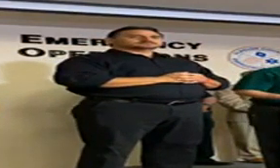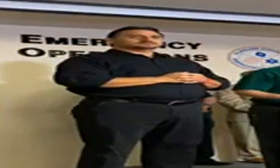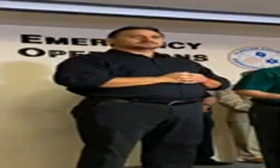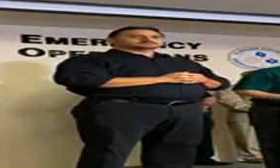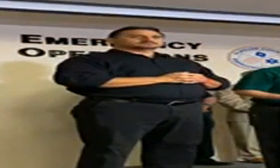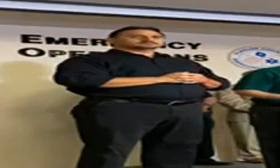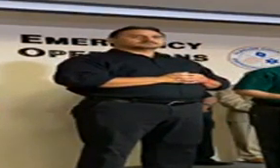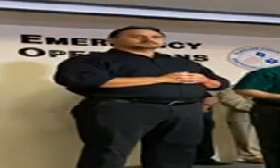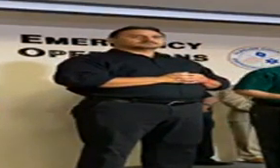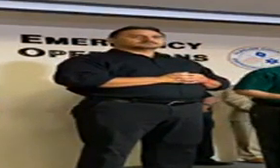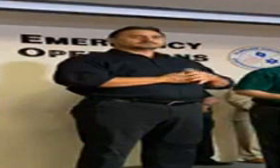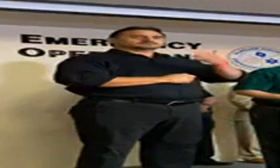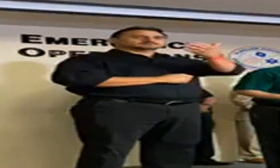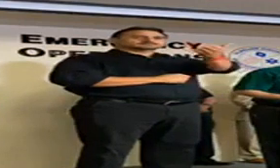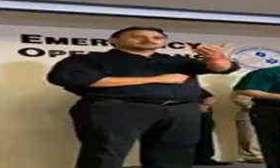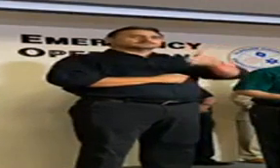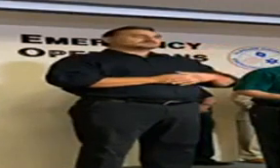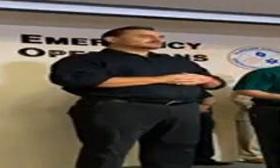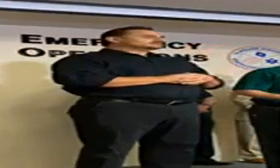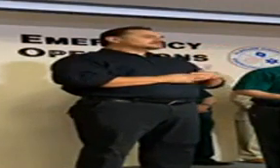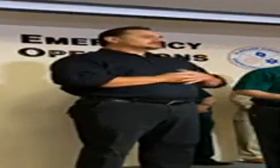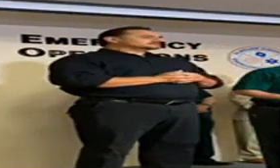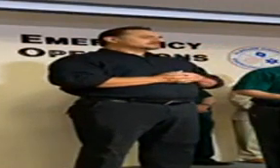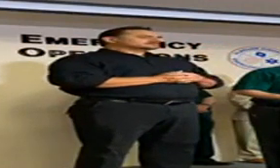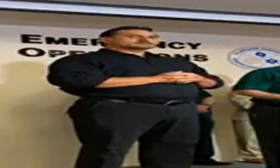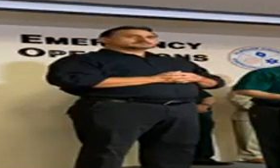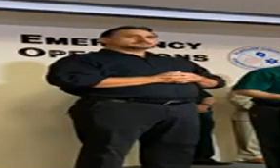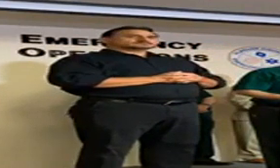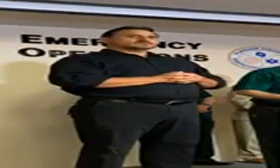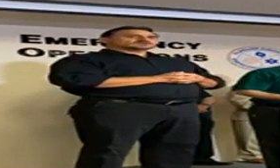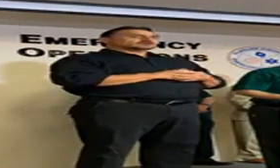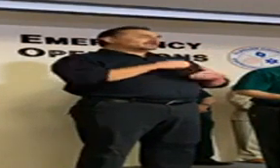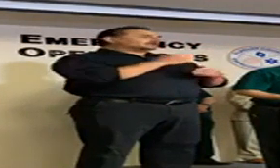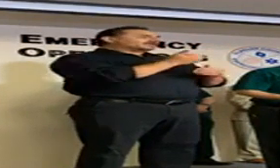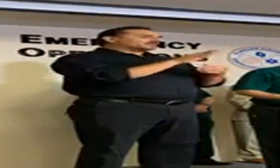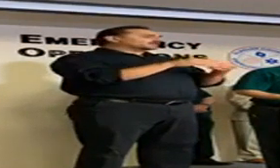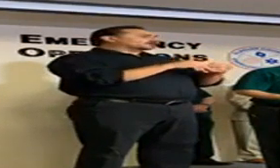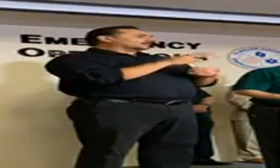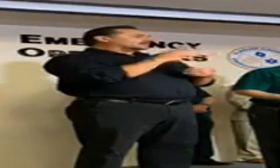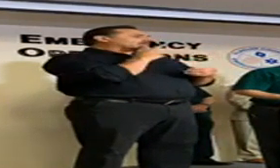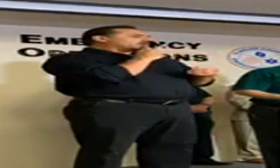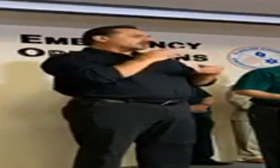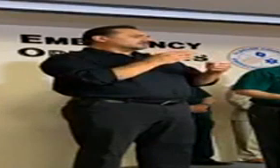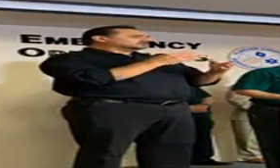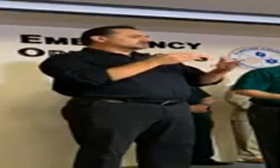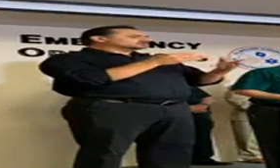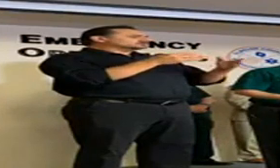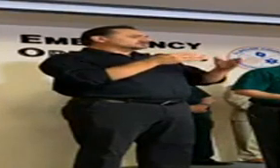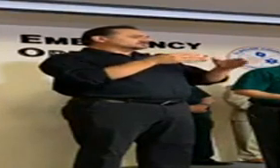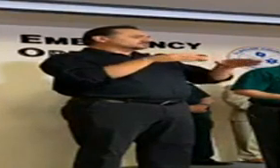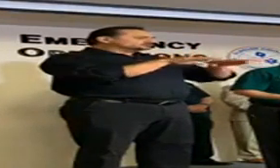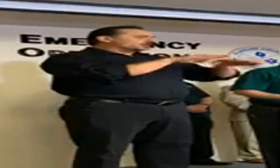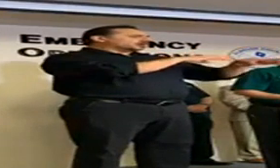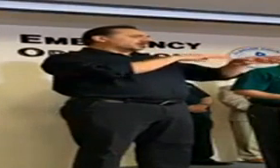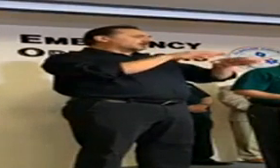Go ahead. Is there any consideration to halting things like water shutoffs since people might not be having a steady income now? So